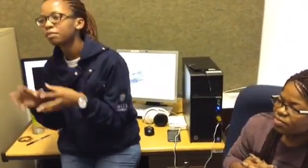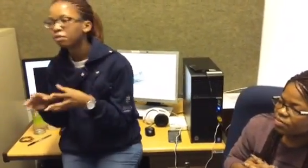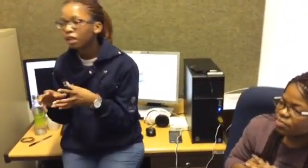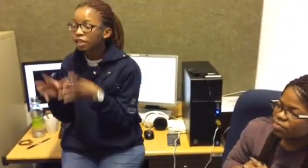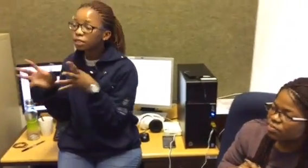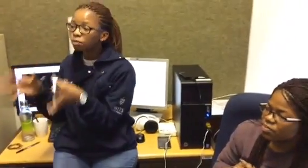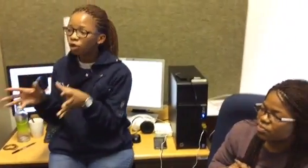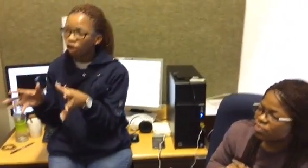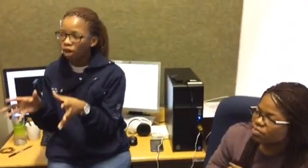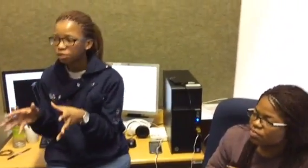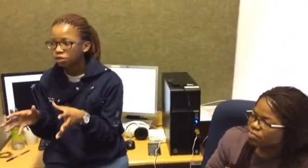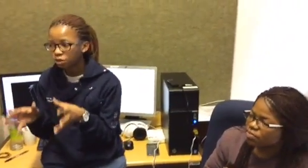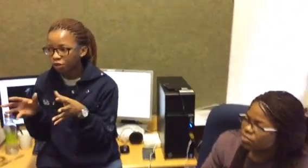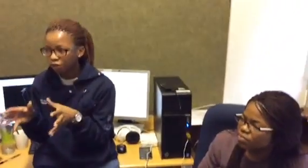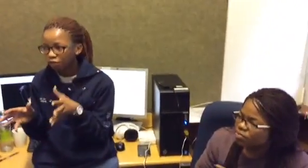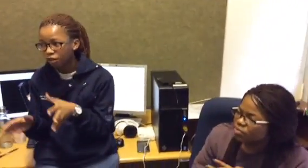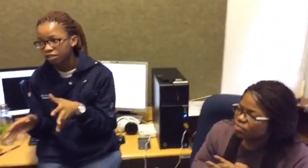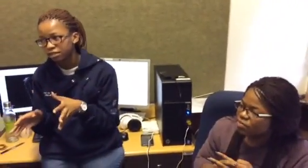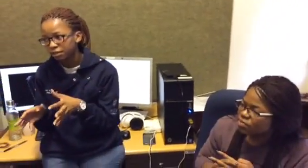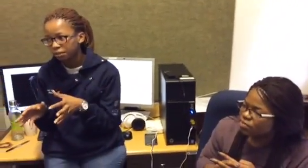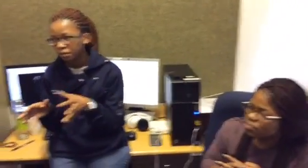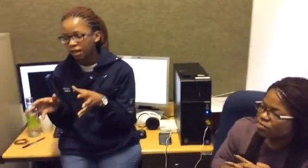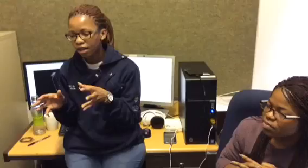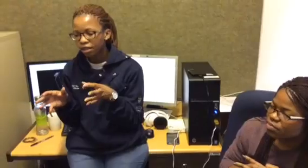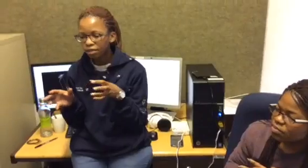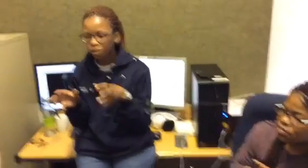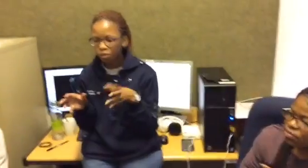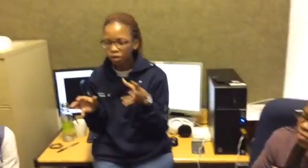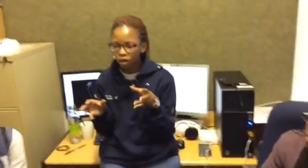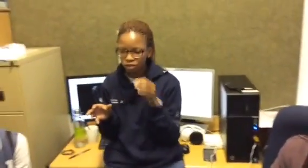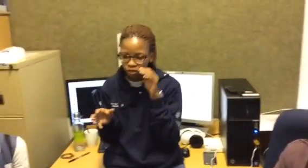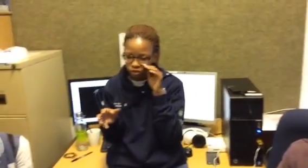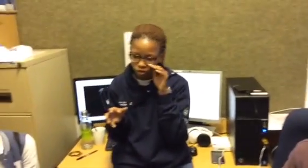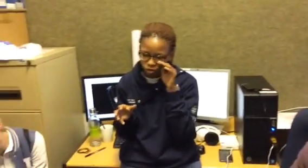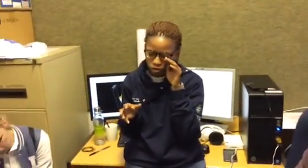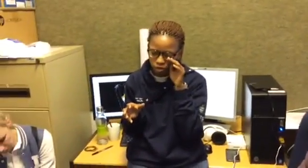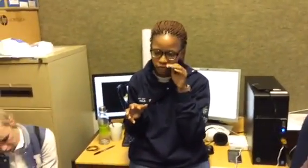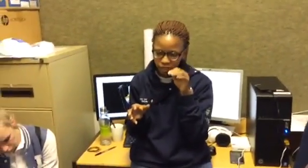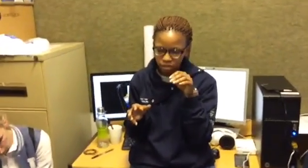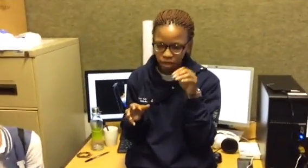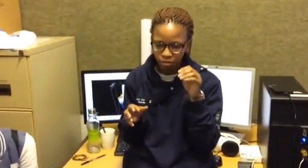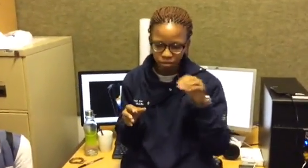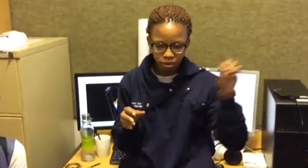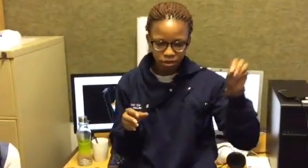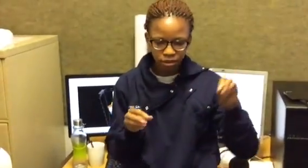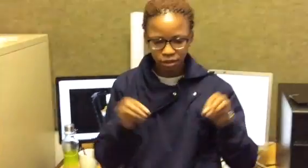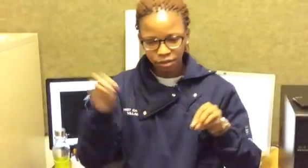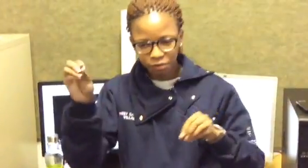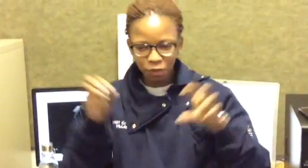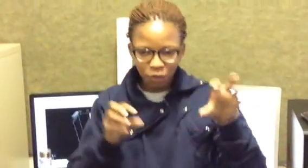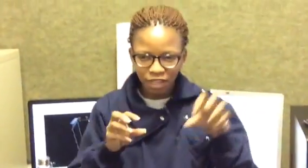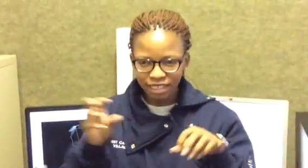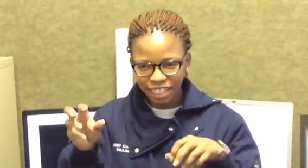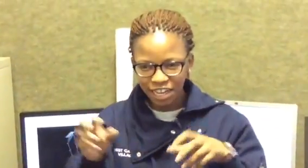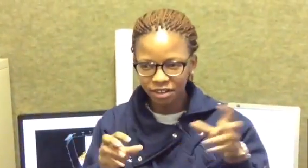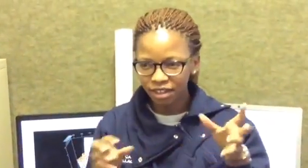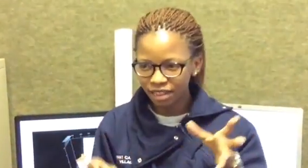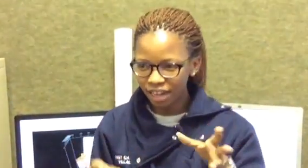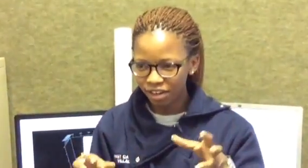explore your options when you're varsity in regards to in because i took up a few things here and there